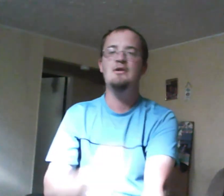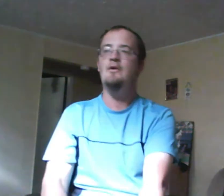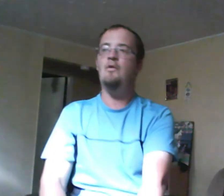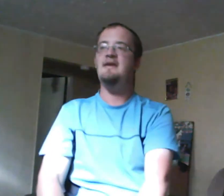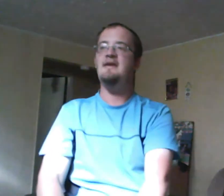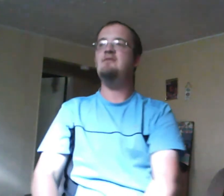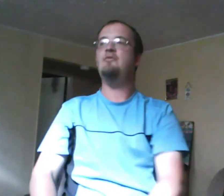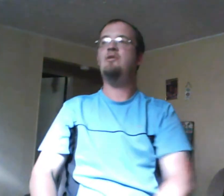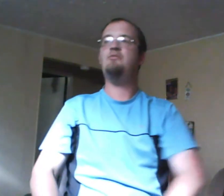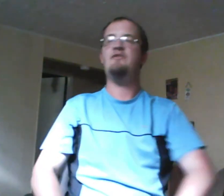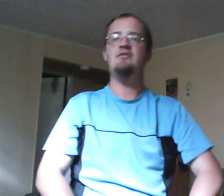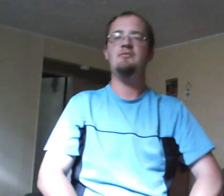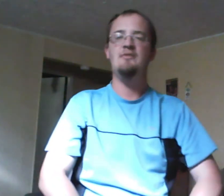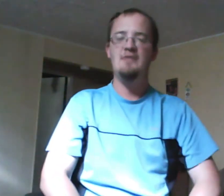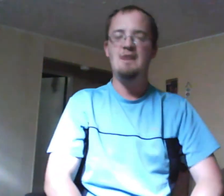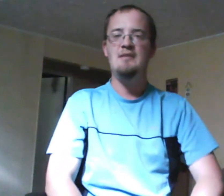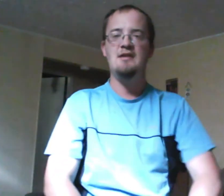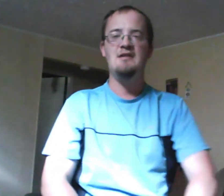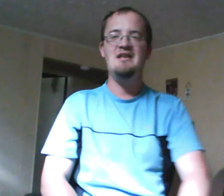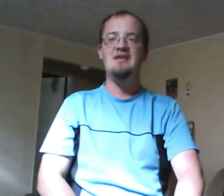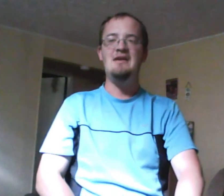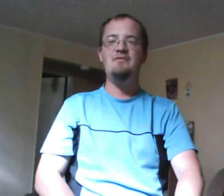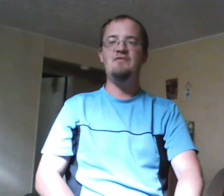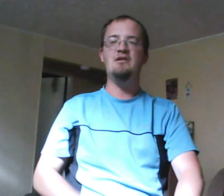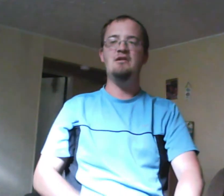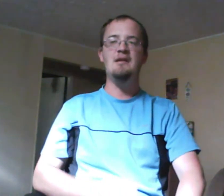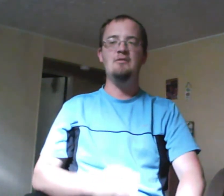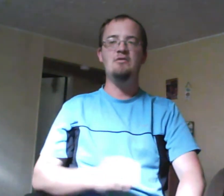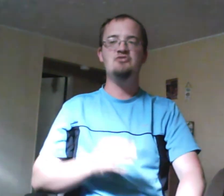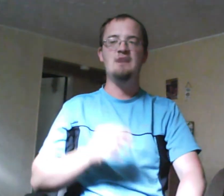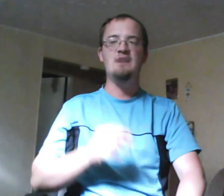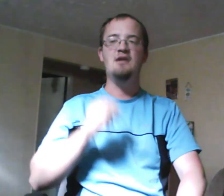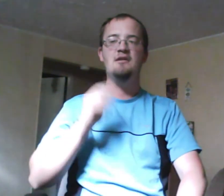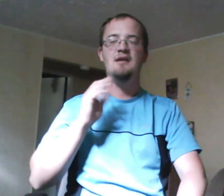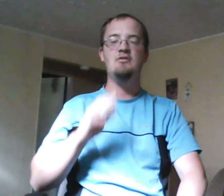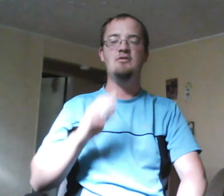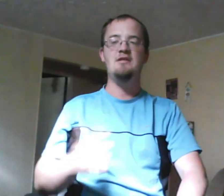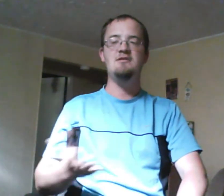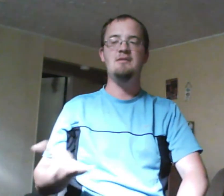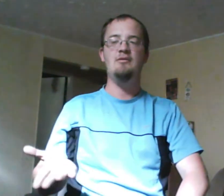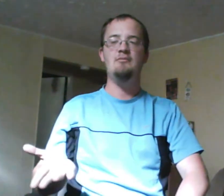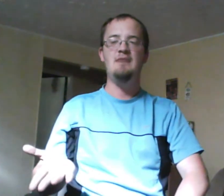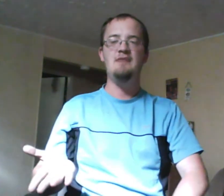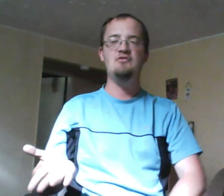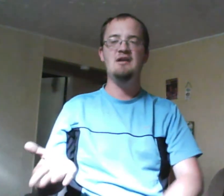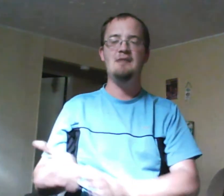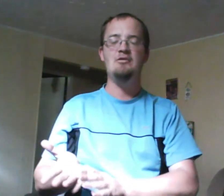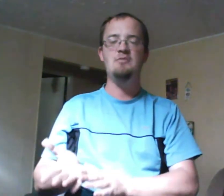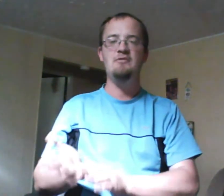even more profound in my mind is he found garden chemicals and drank garden chemicals and then somehow may have drank chemicals before he hung or